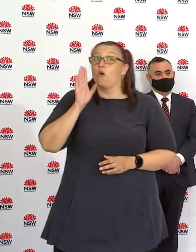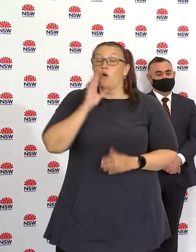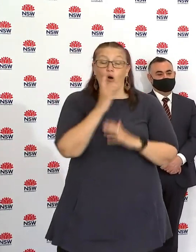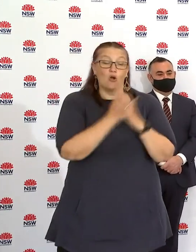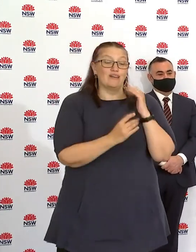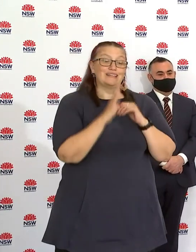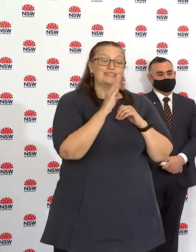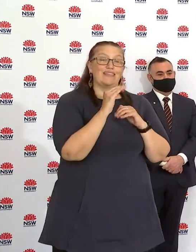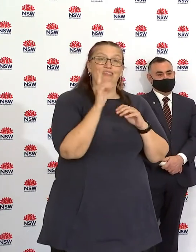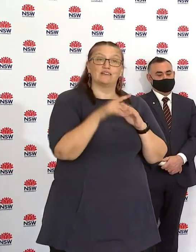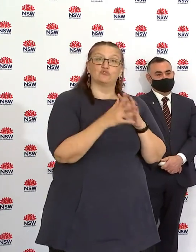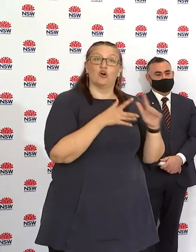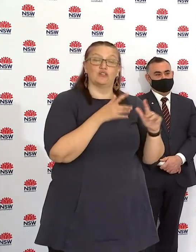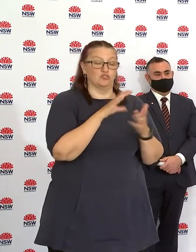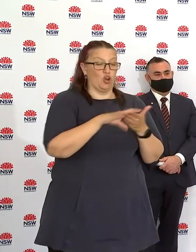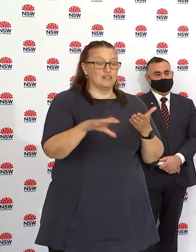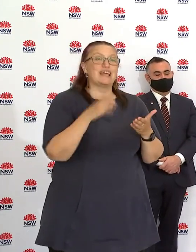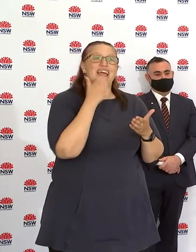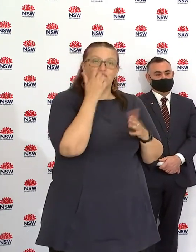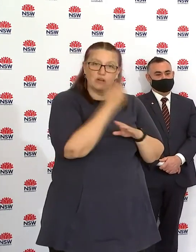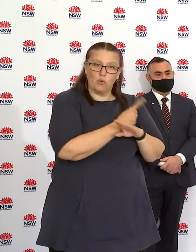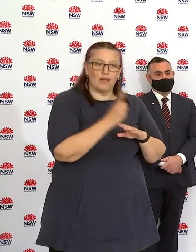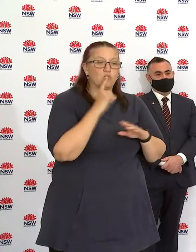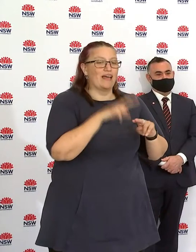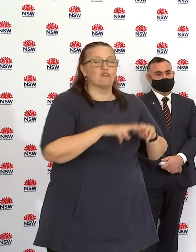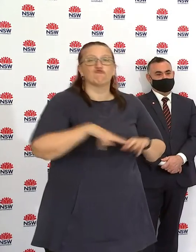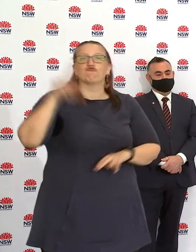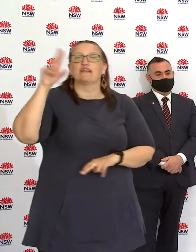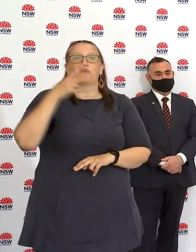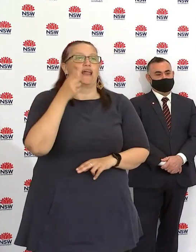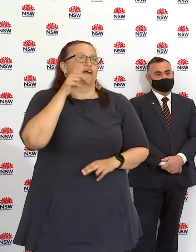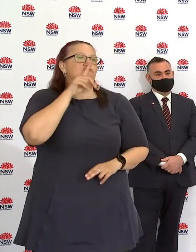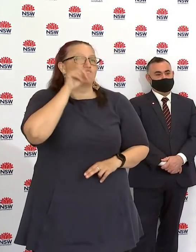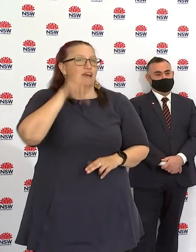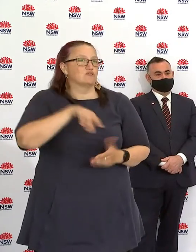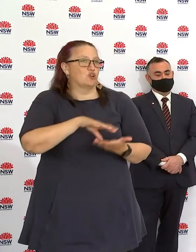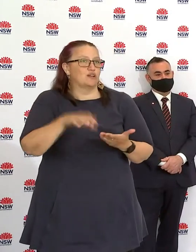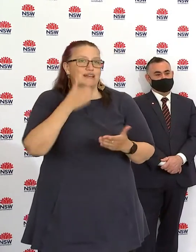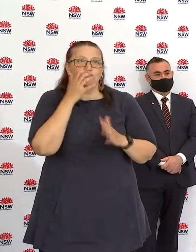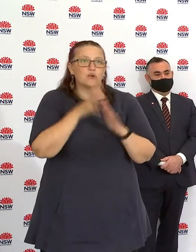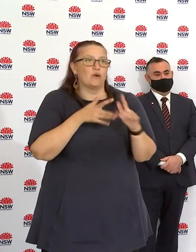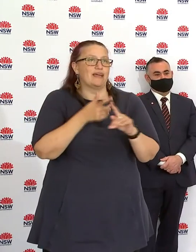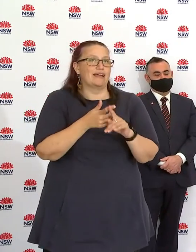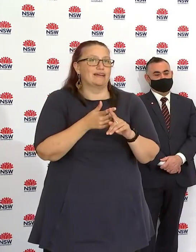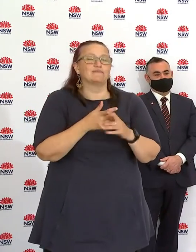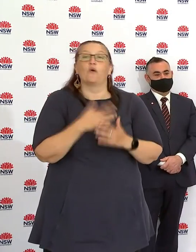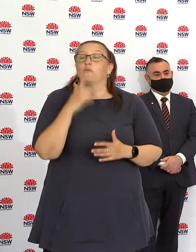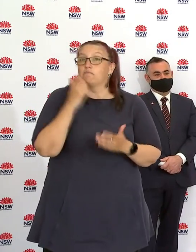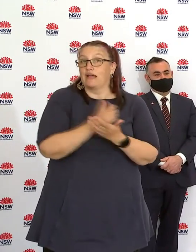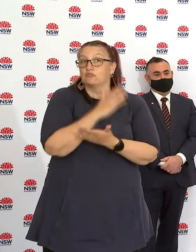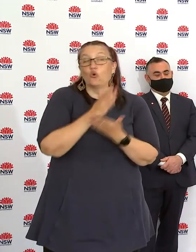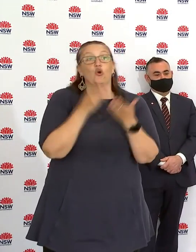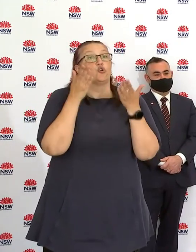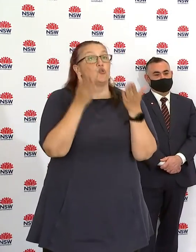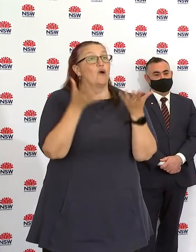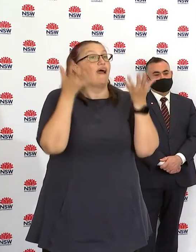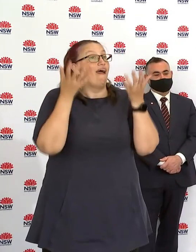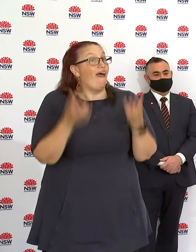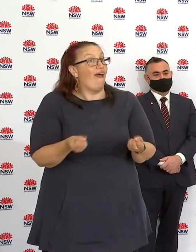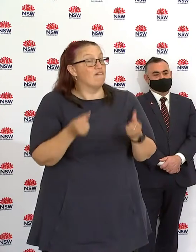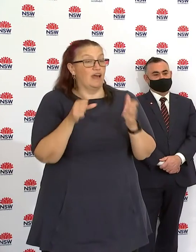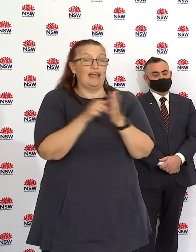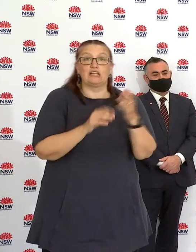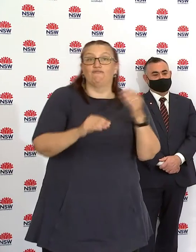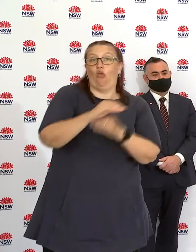per week to $100,000 per week. That will ensure that businesses have the cash flow and the financial support to get through